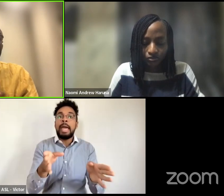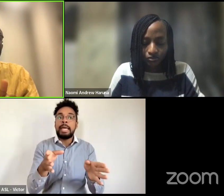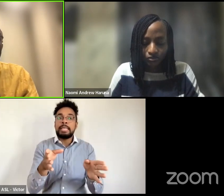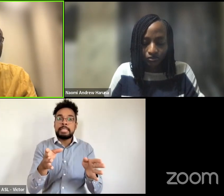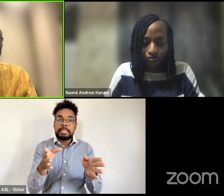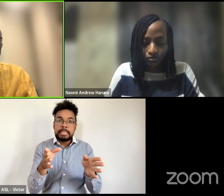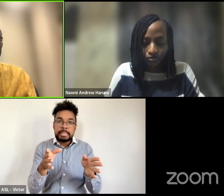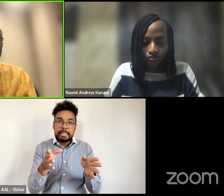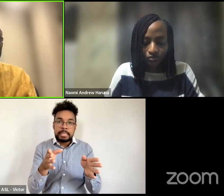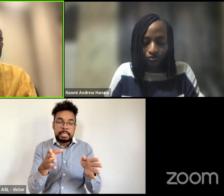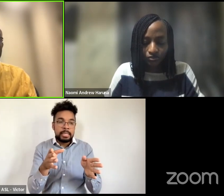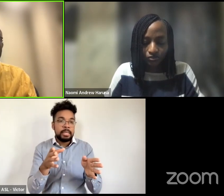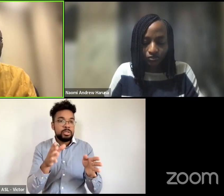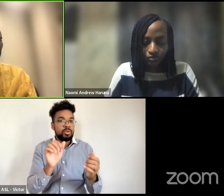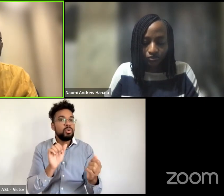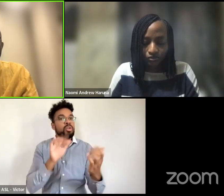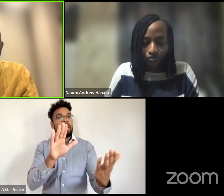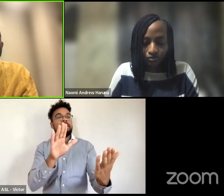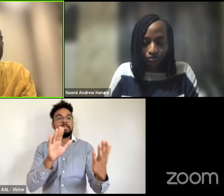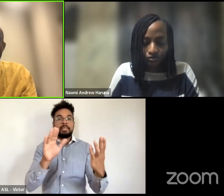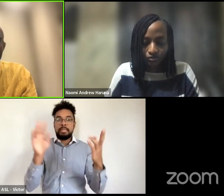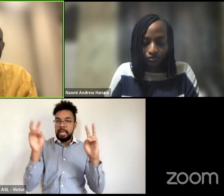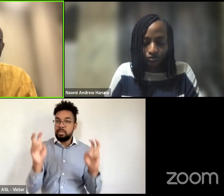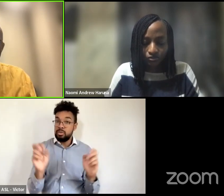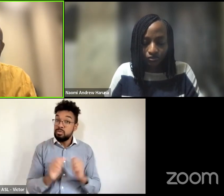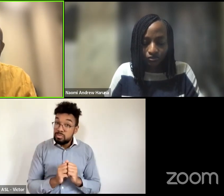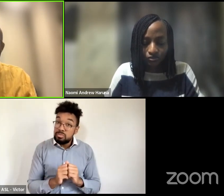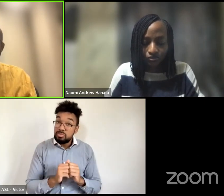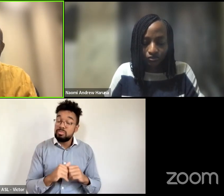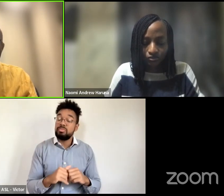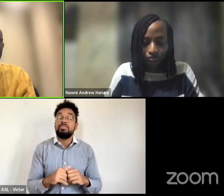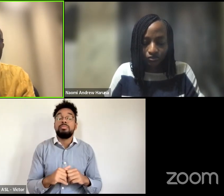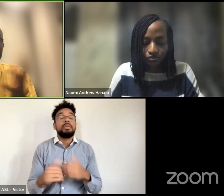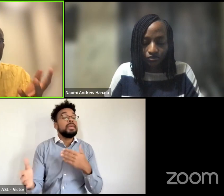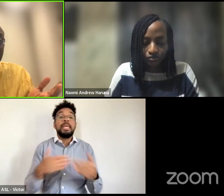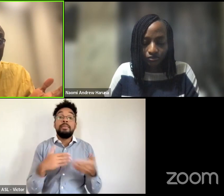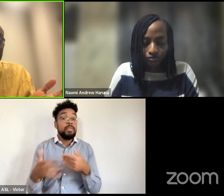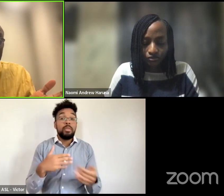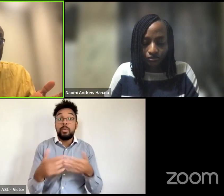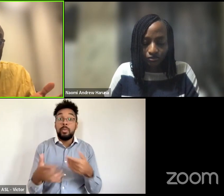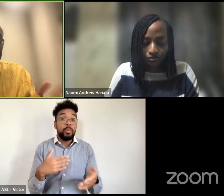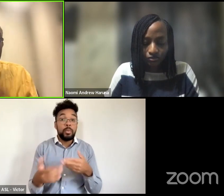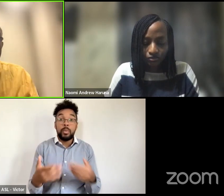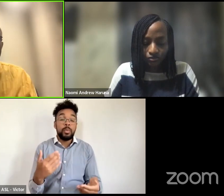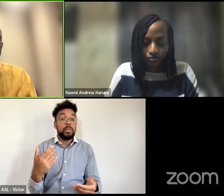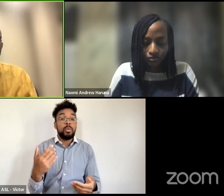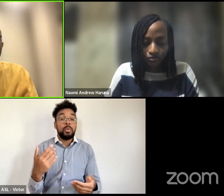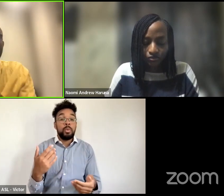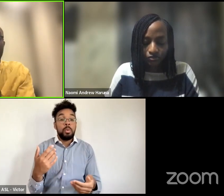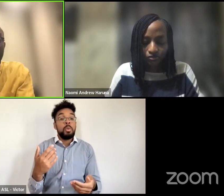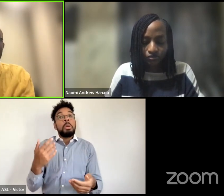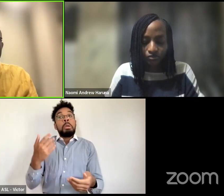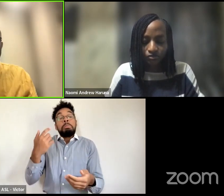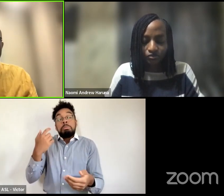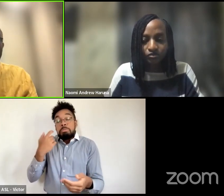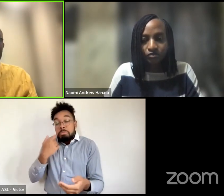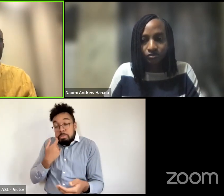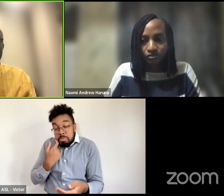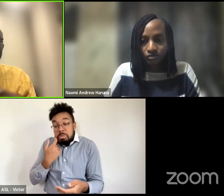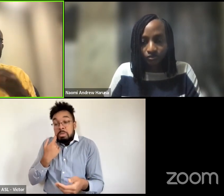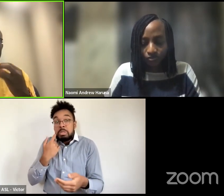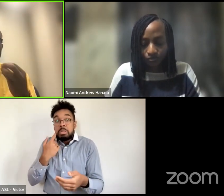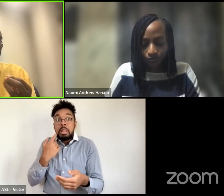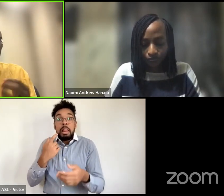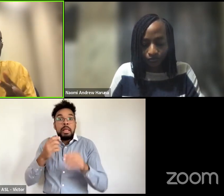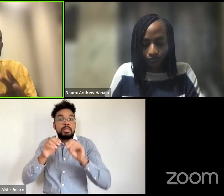to address some of these issues even though it did not really come to the light until it